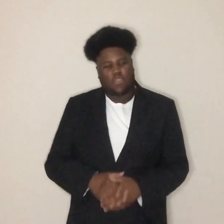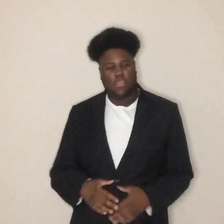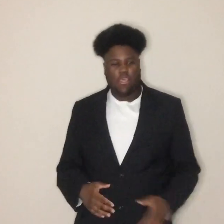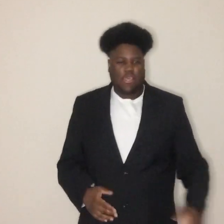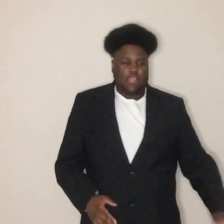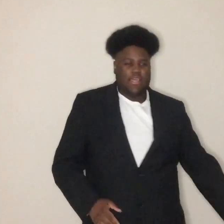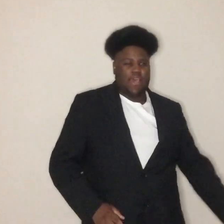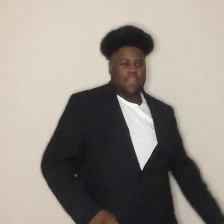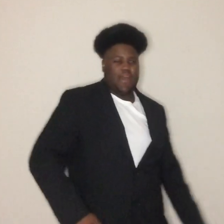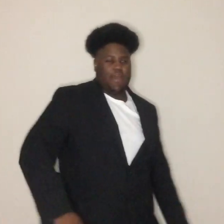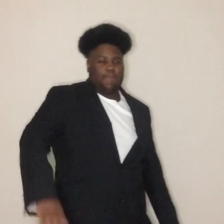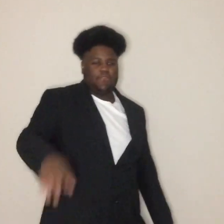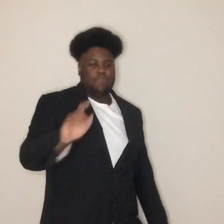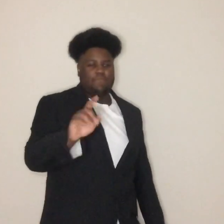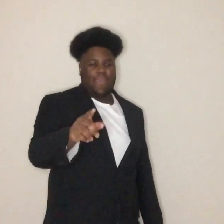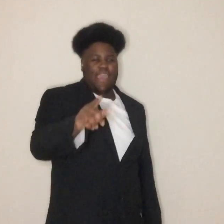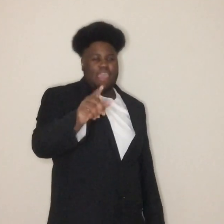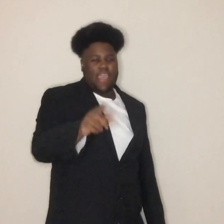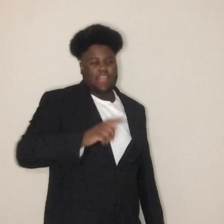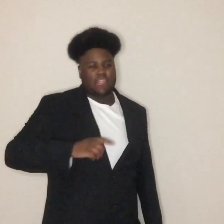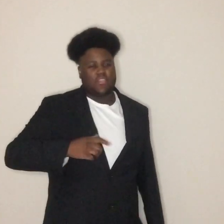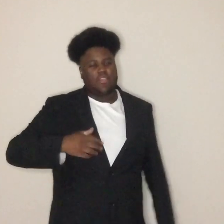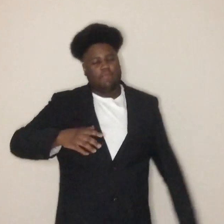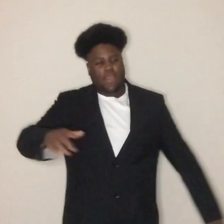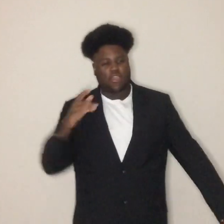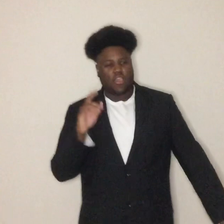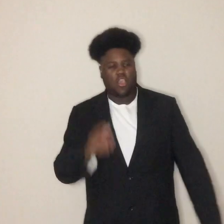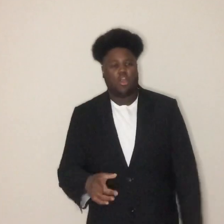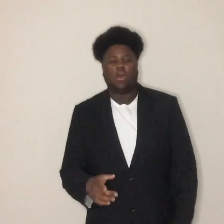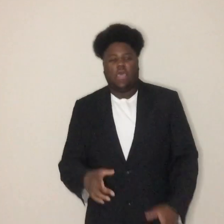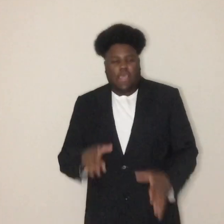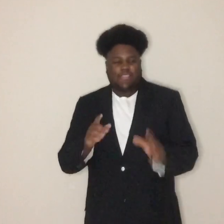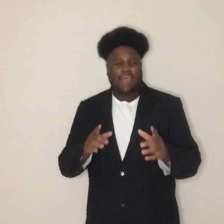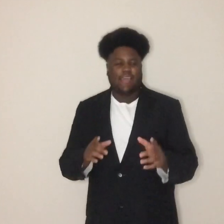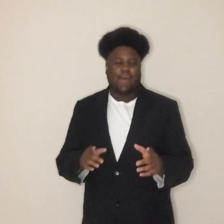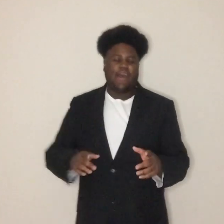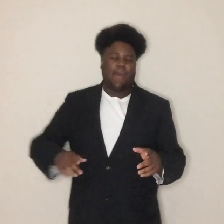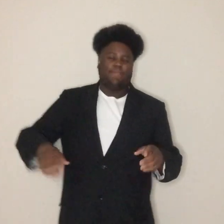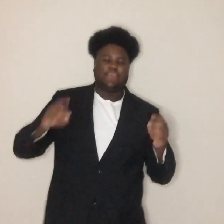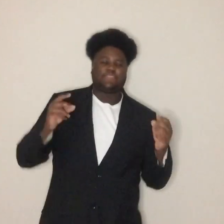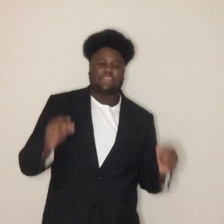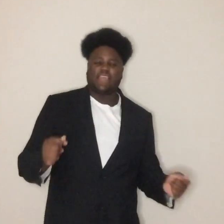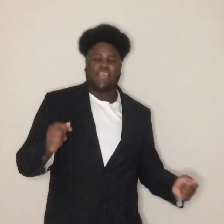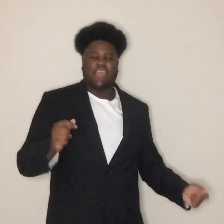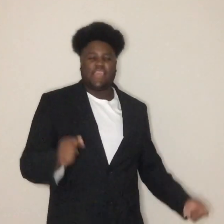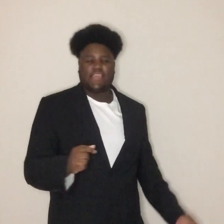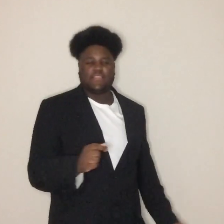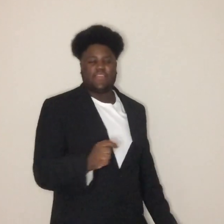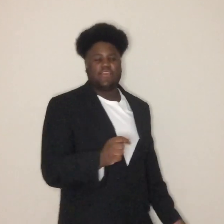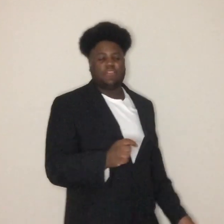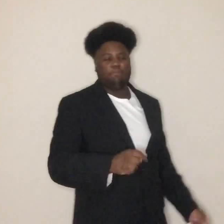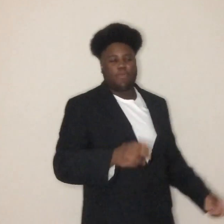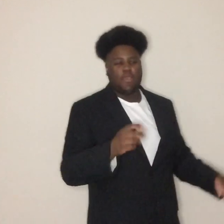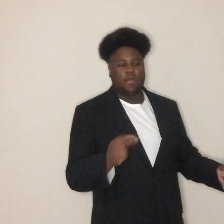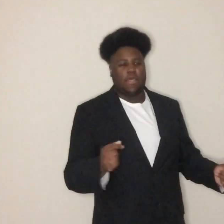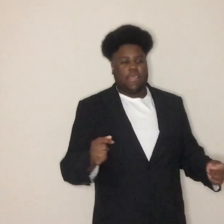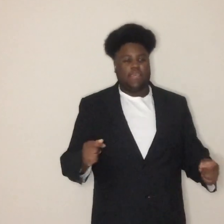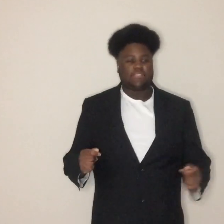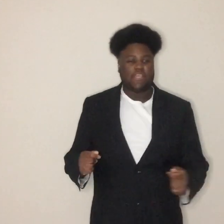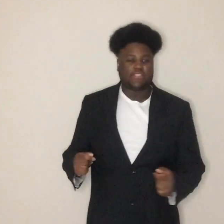That I'm your man and you're my girl, that I'm the sea and you're the pearl It takes